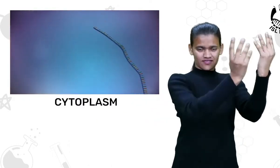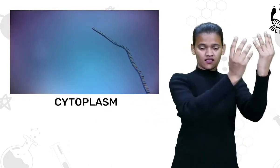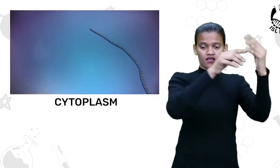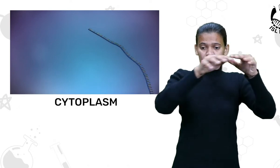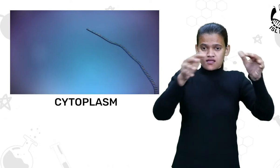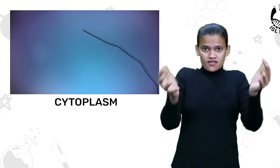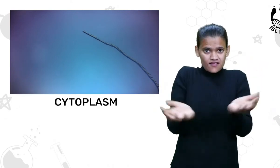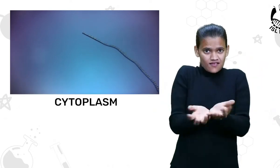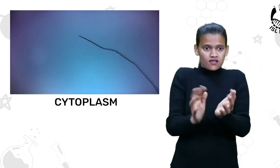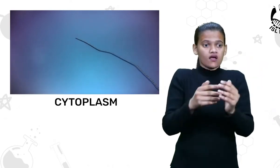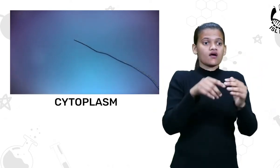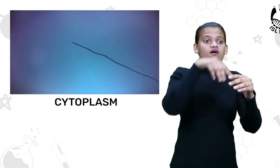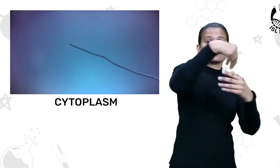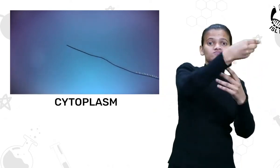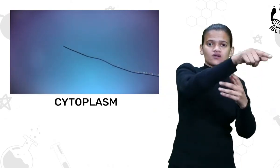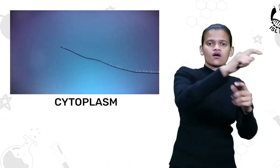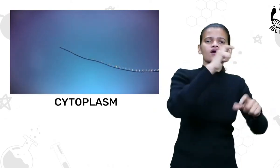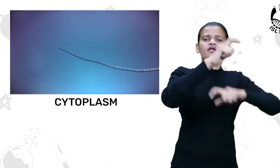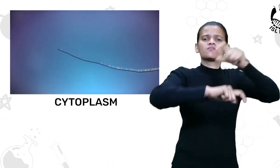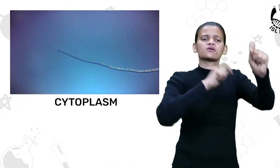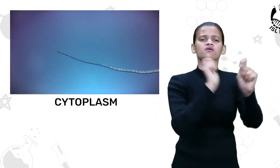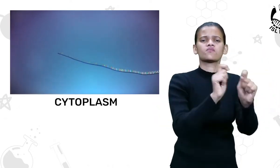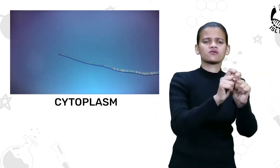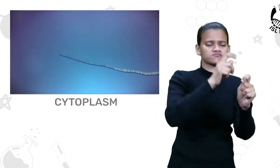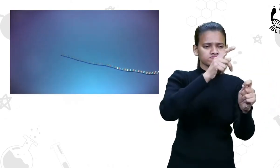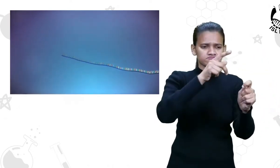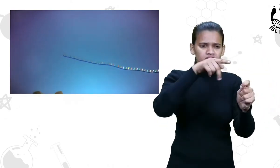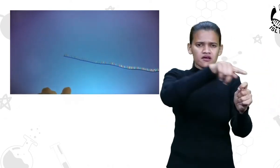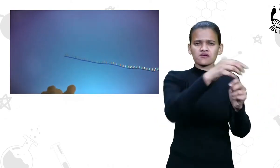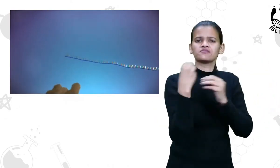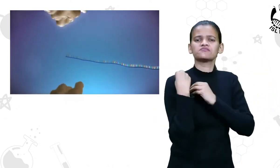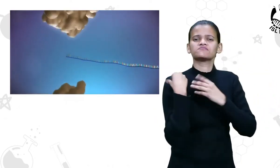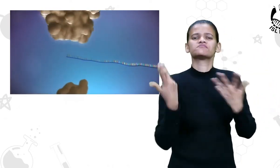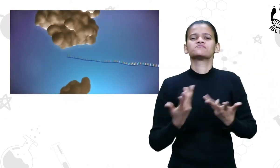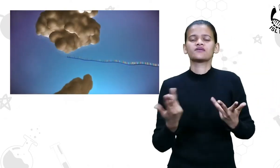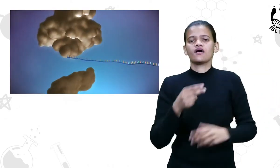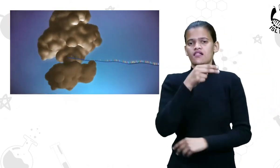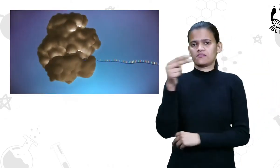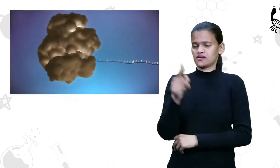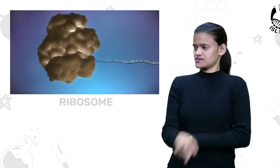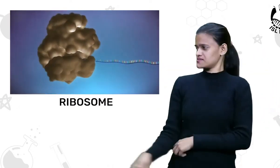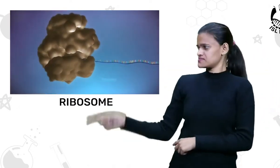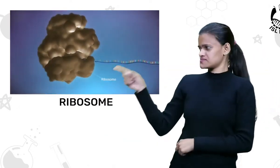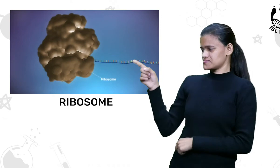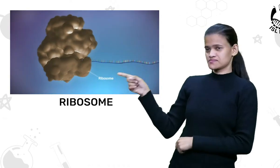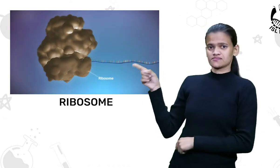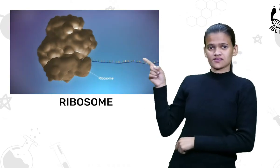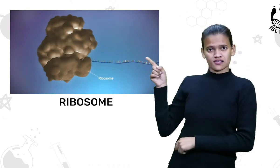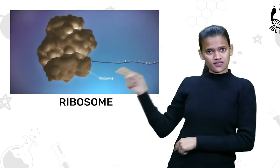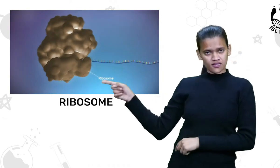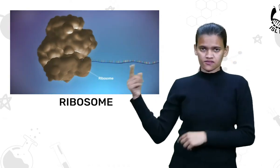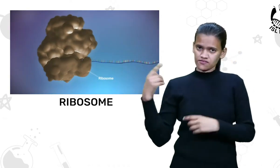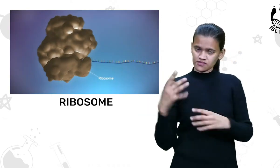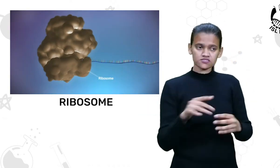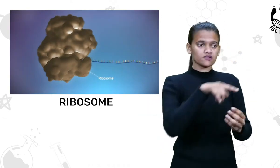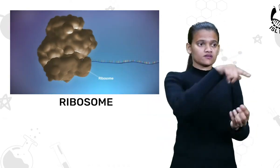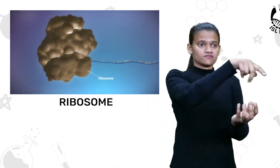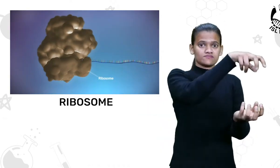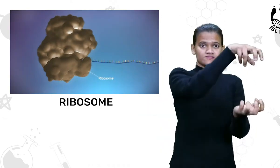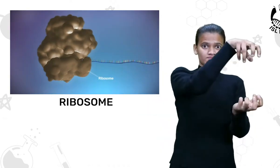Proteins are factory in the cytoplasm known as ribosomes. Bind to